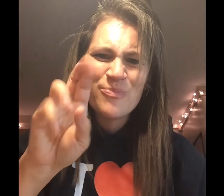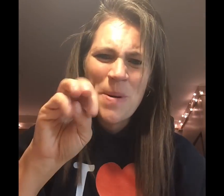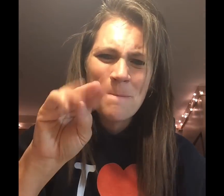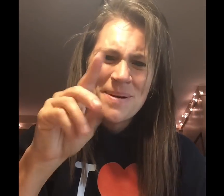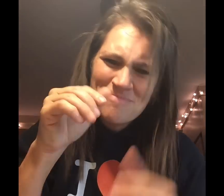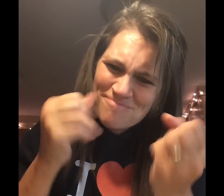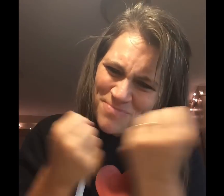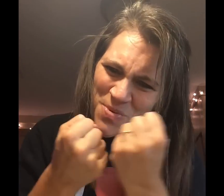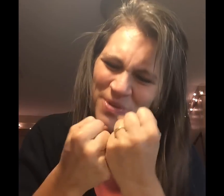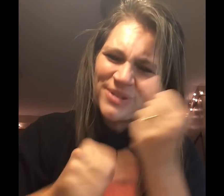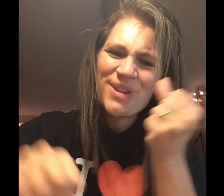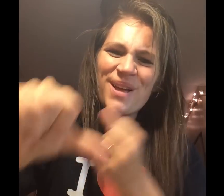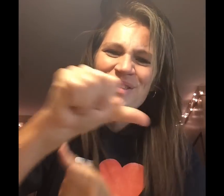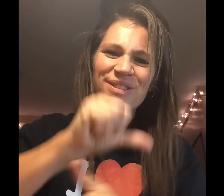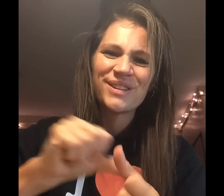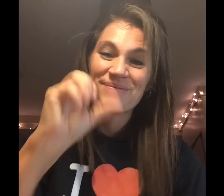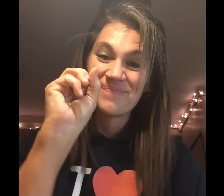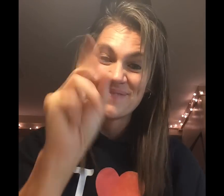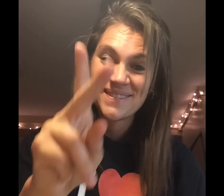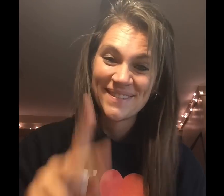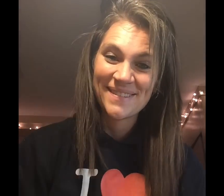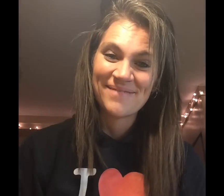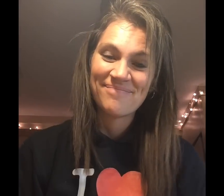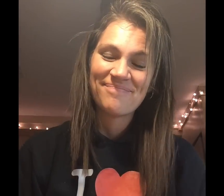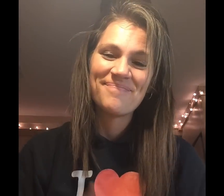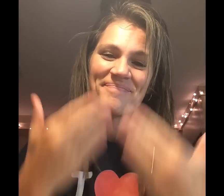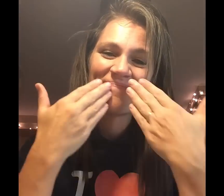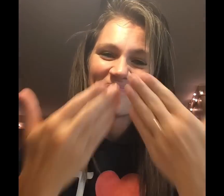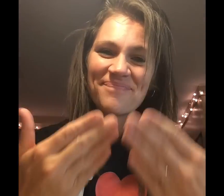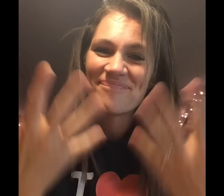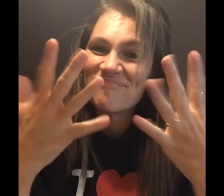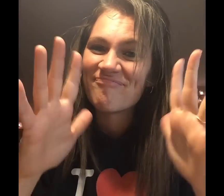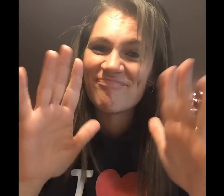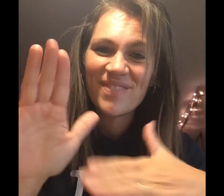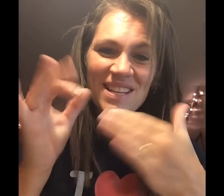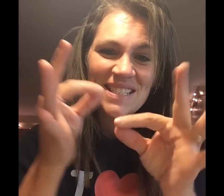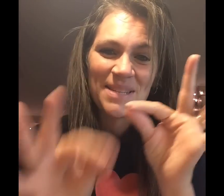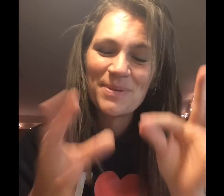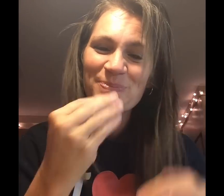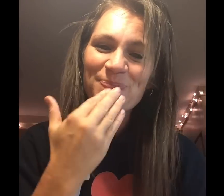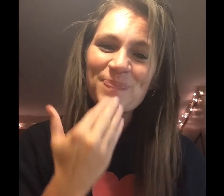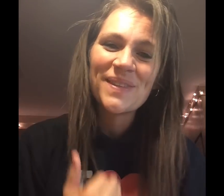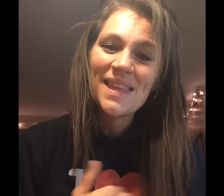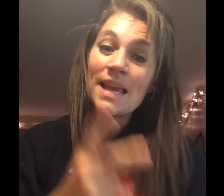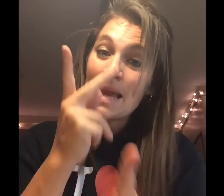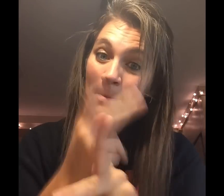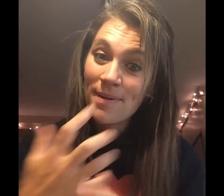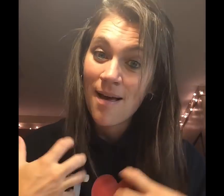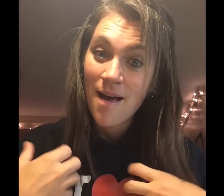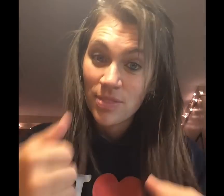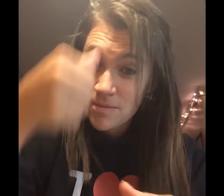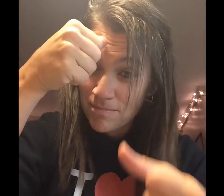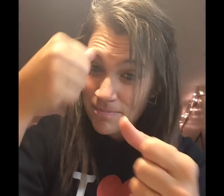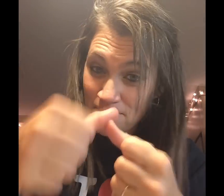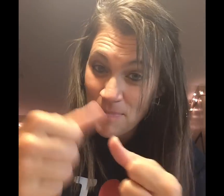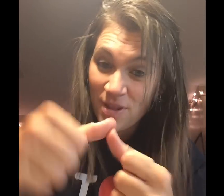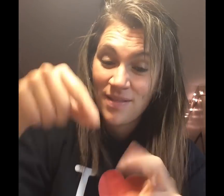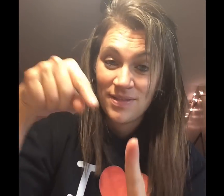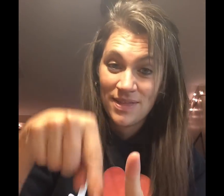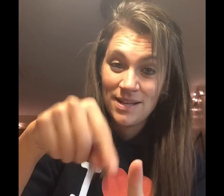Hello, friend. Hello, friend. Let's walk home and live in. My mom says it's